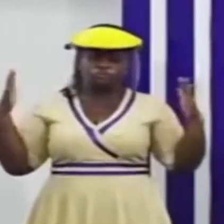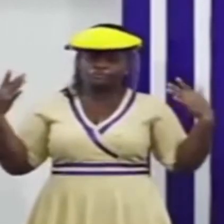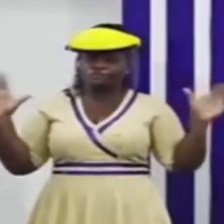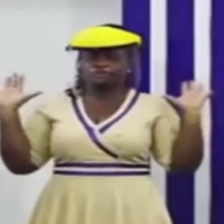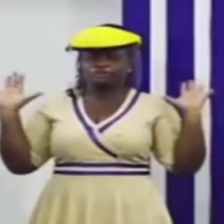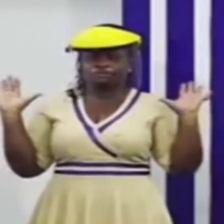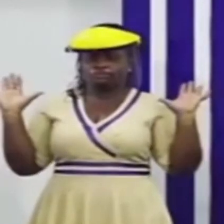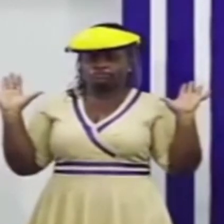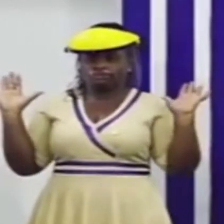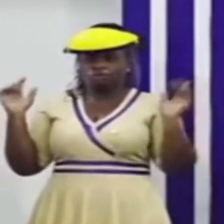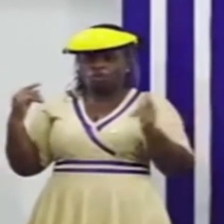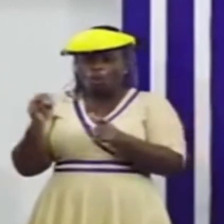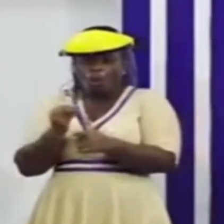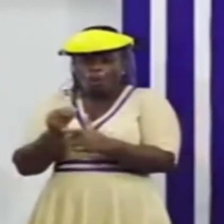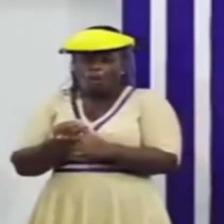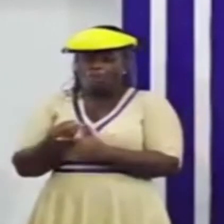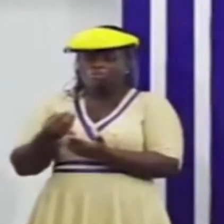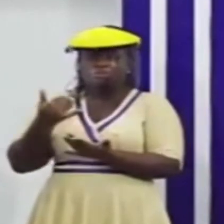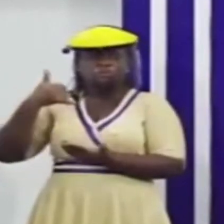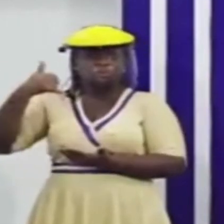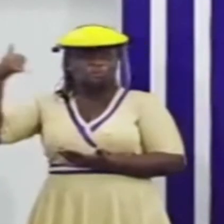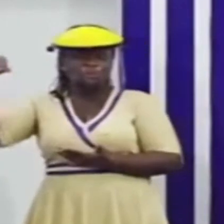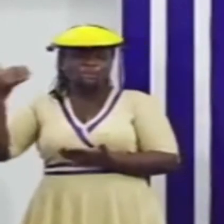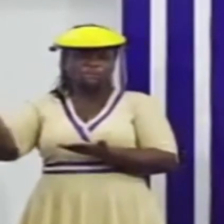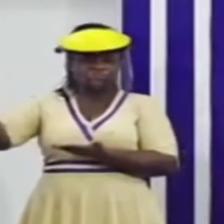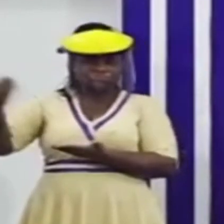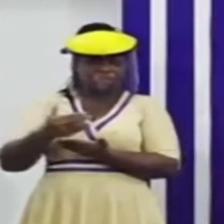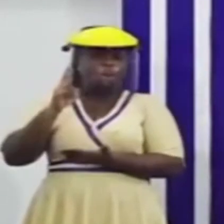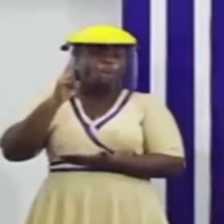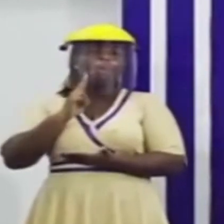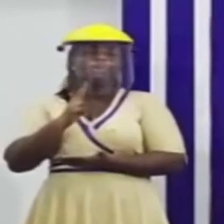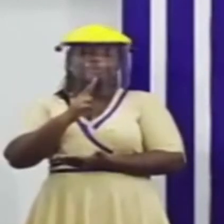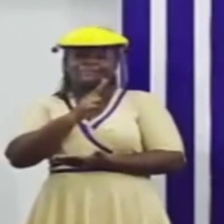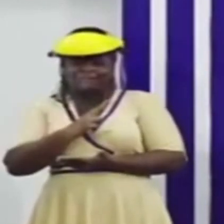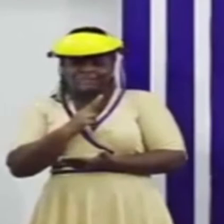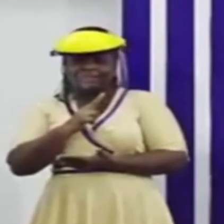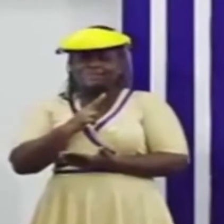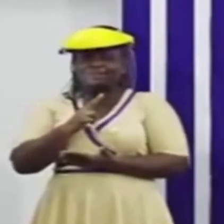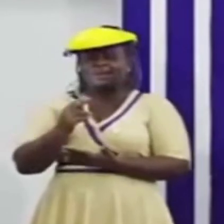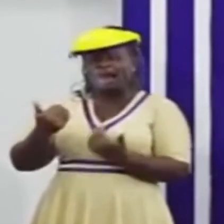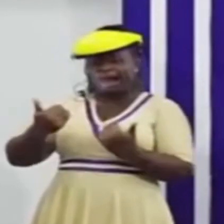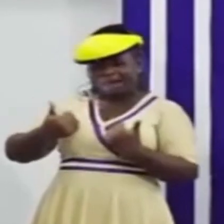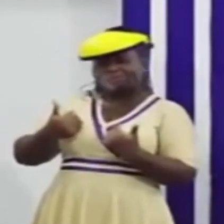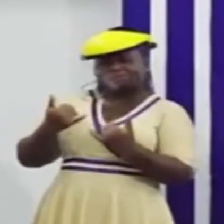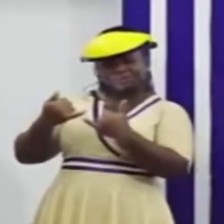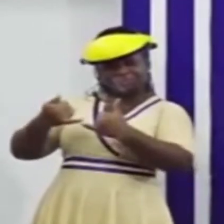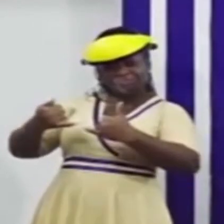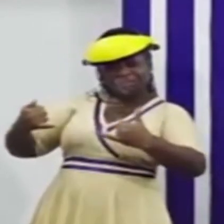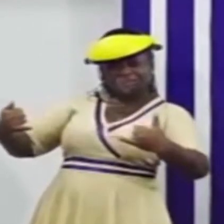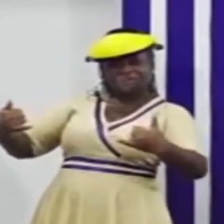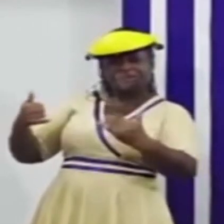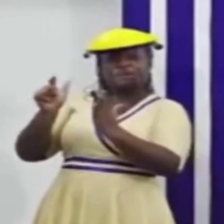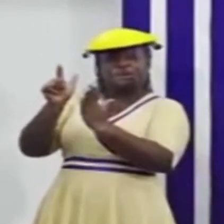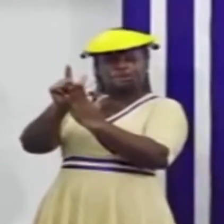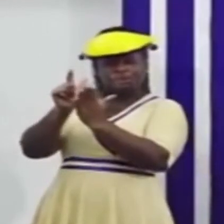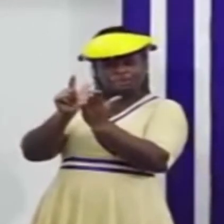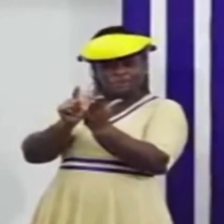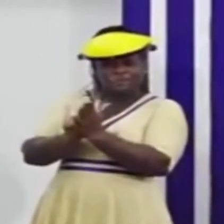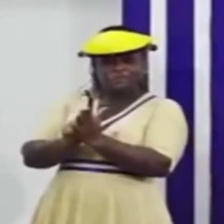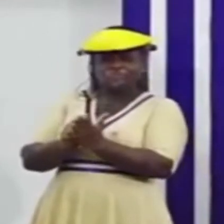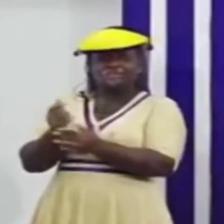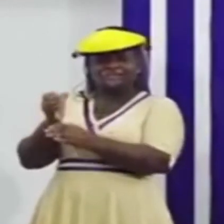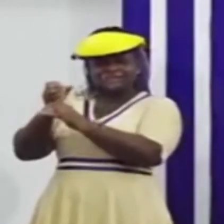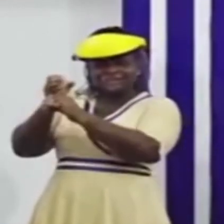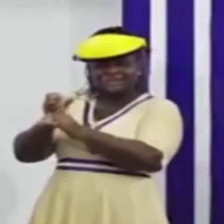delivery services. Hotels are exempt, but we also issued guidelines to the hotels in respect of taking